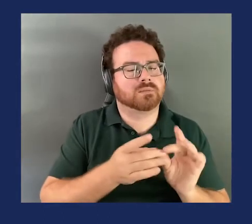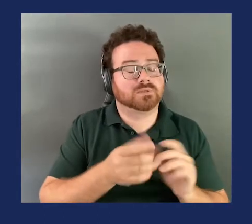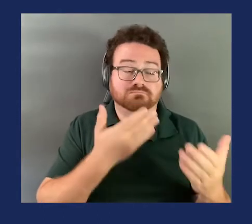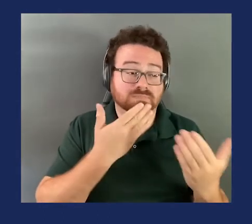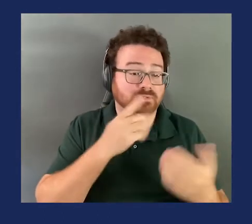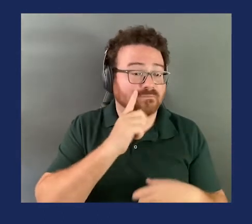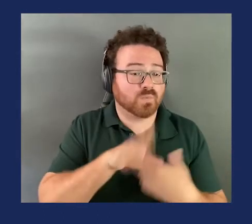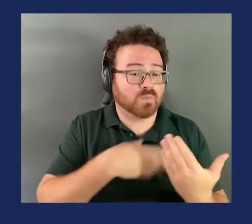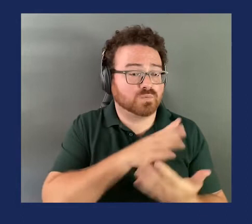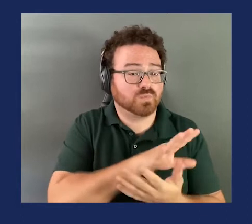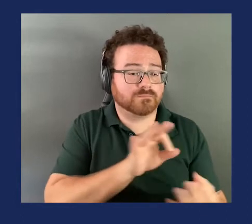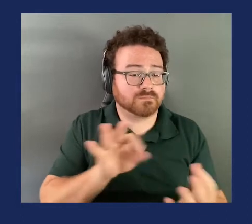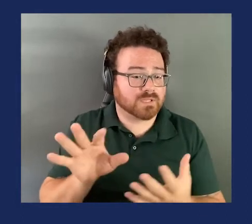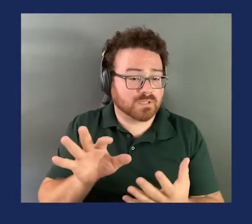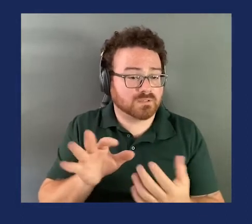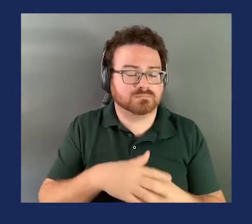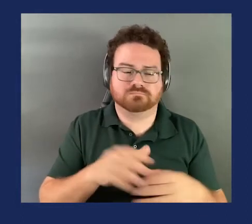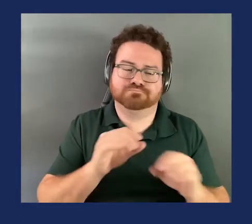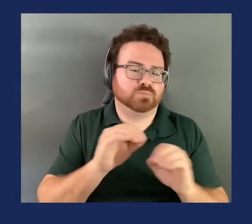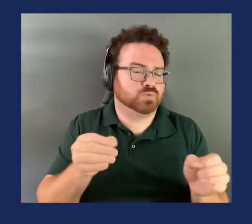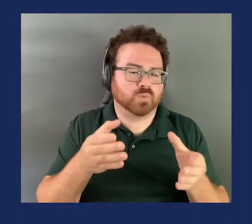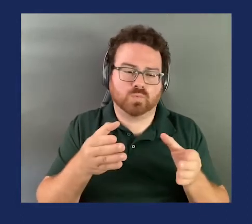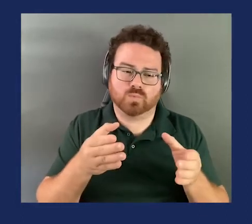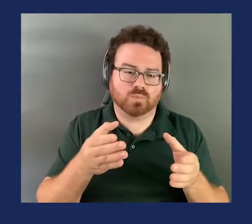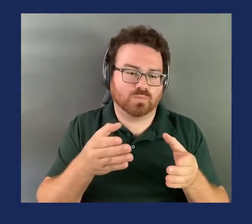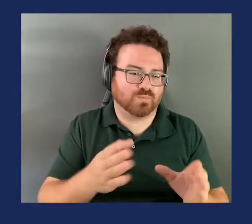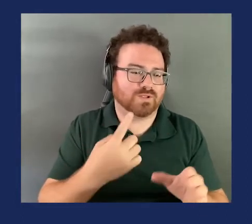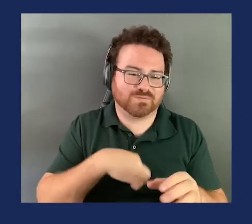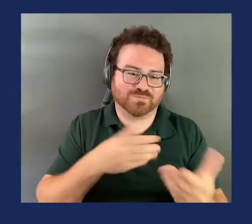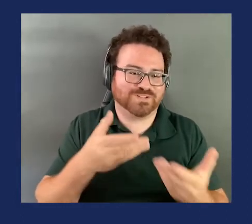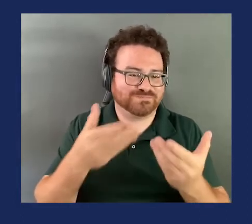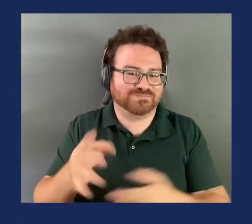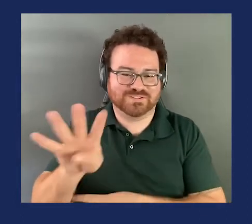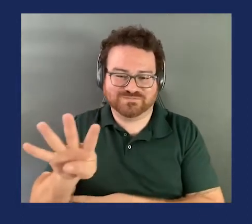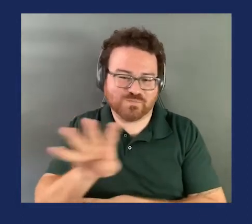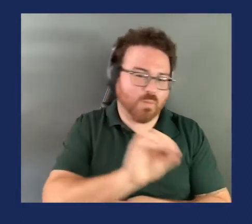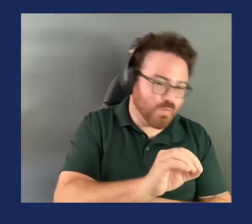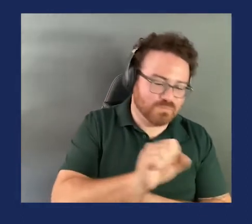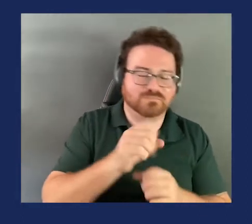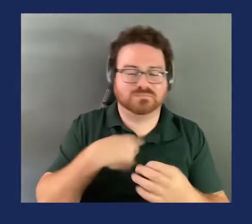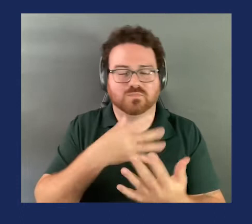there is no way that we went 4-0 again. I'm have to go back and check the record.